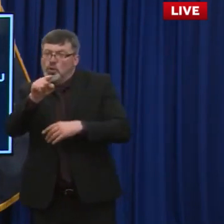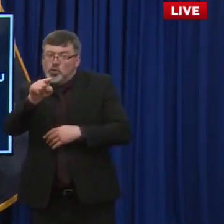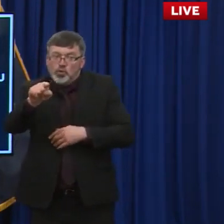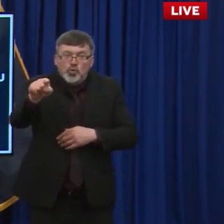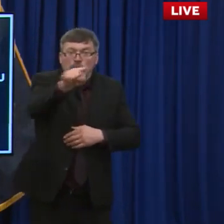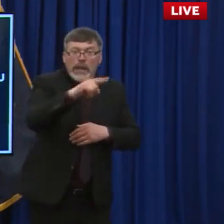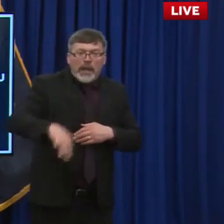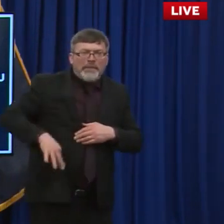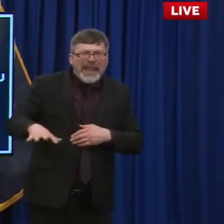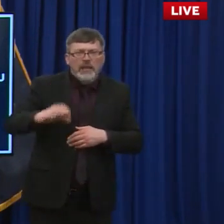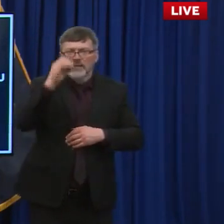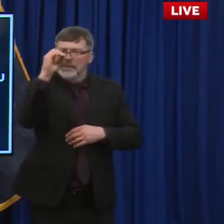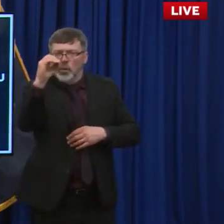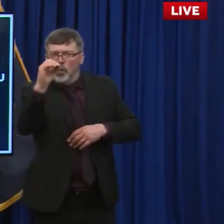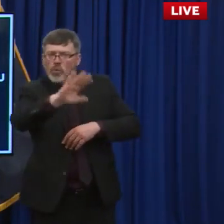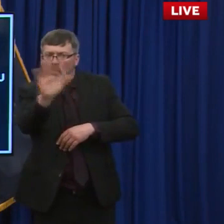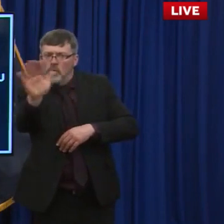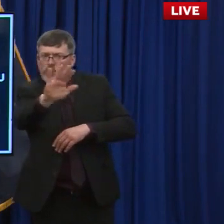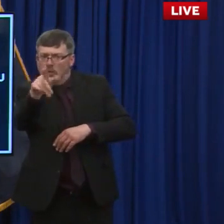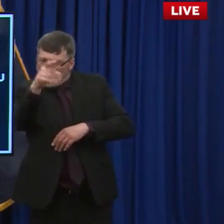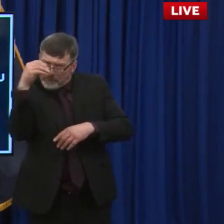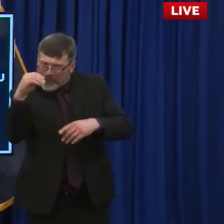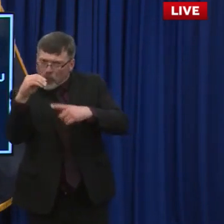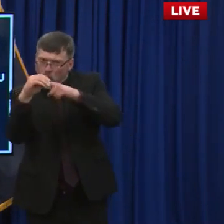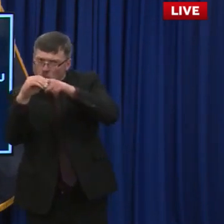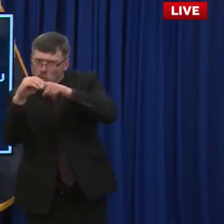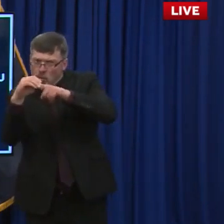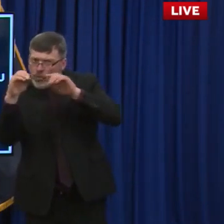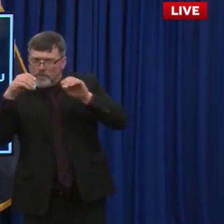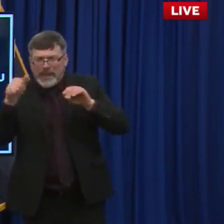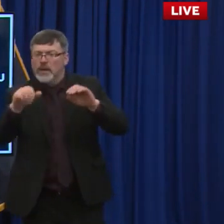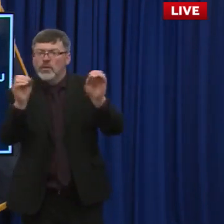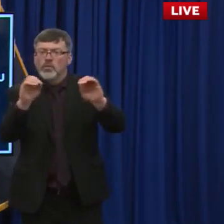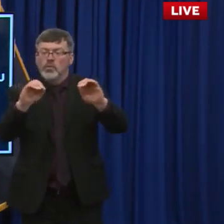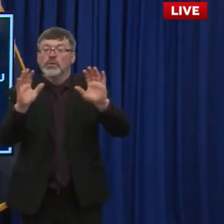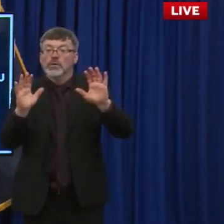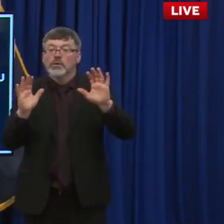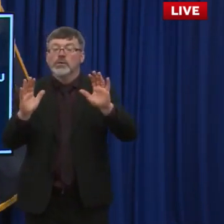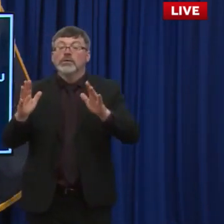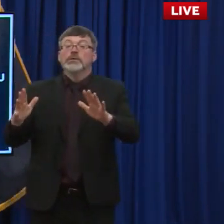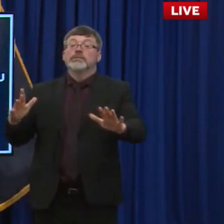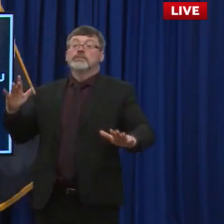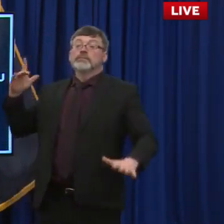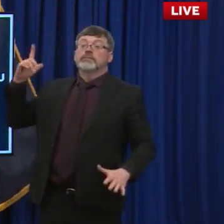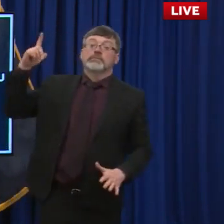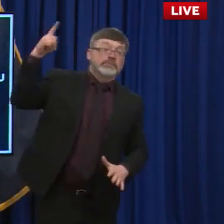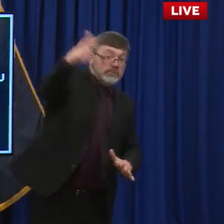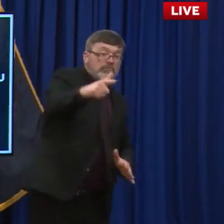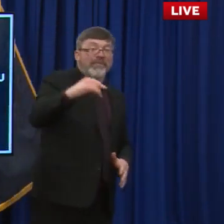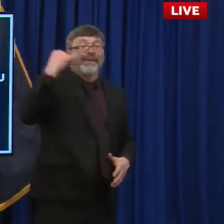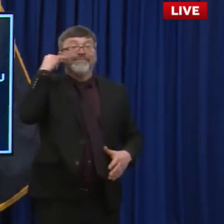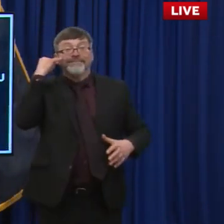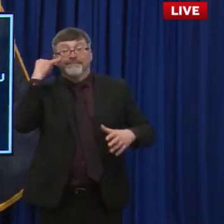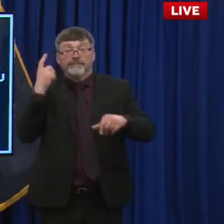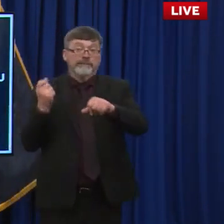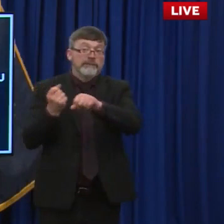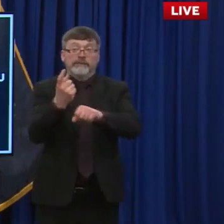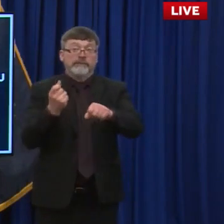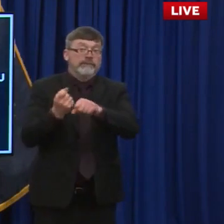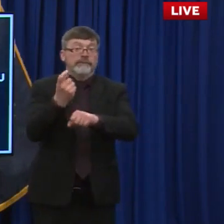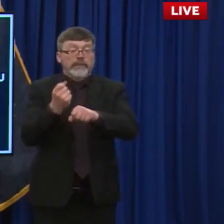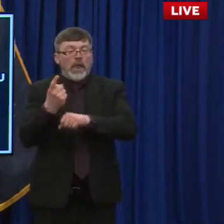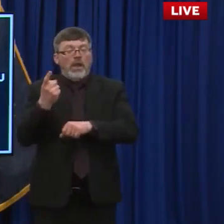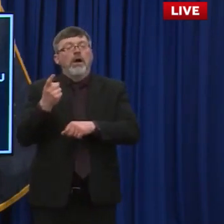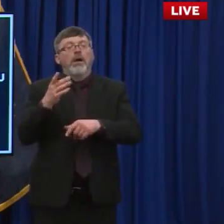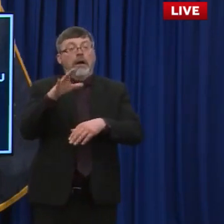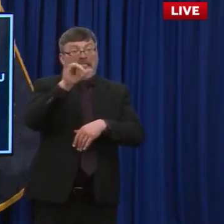have to pay for vaccines. If down the road, uh, you know, if a yearly vaccine came up, um, whether it was with insurance companies, whether it was with on the citizens